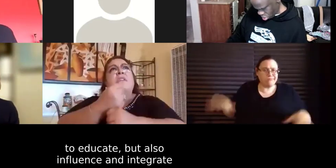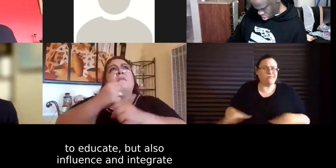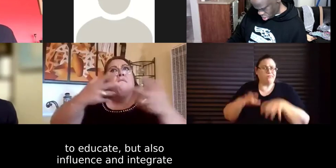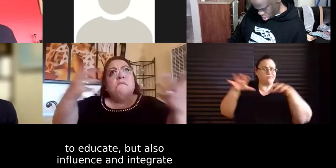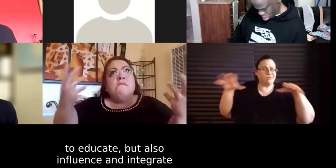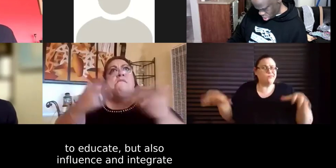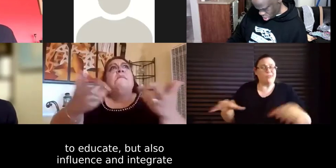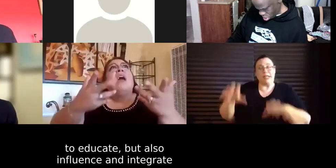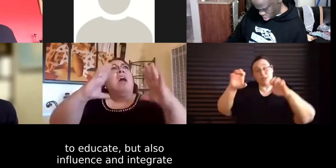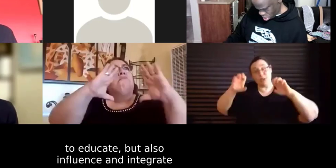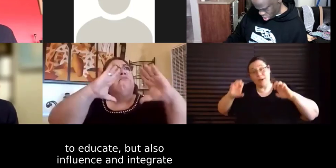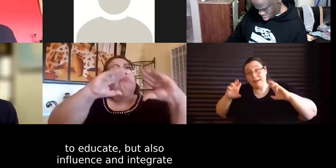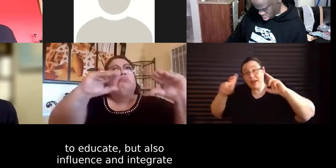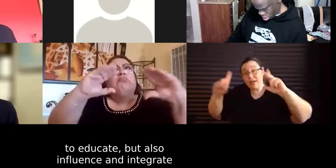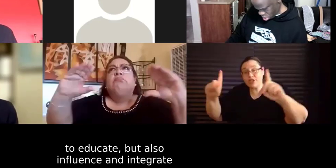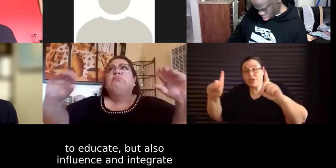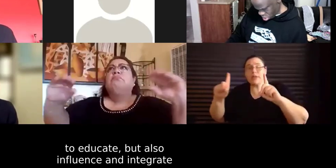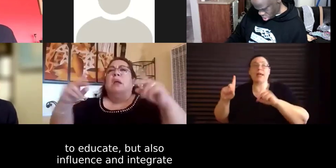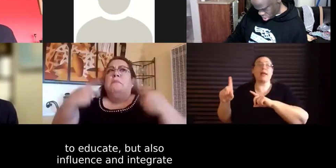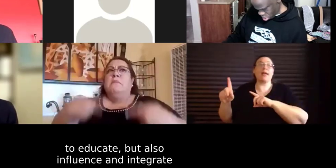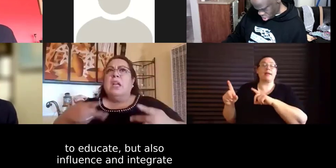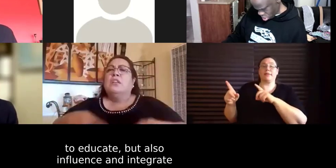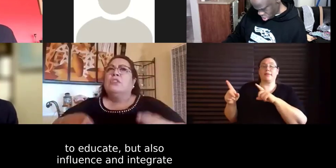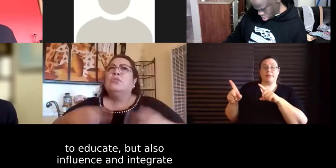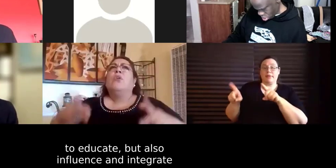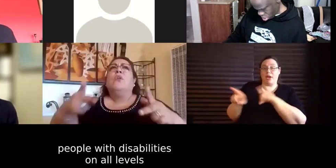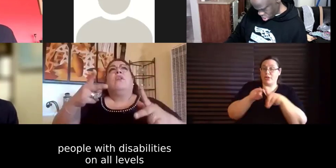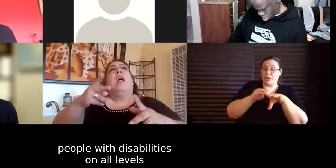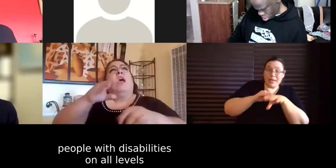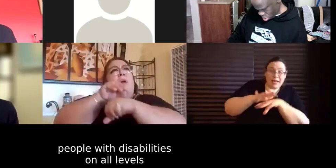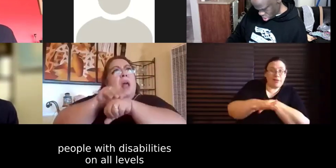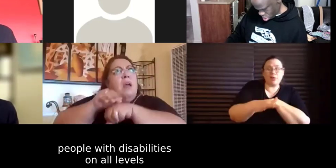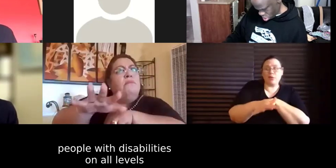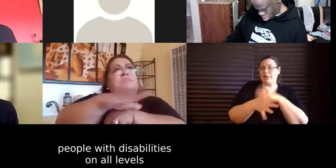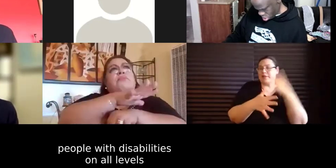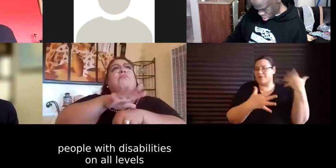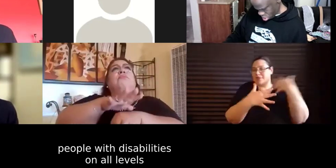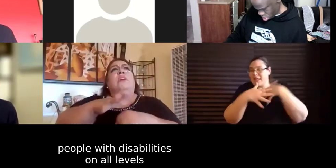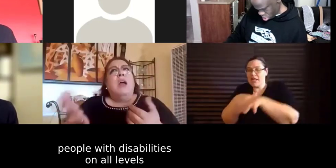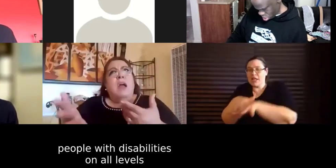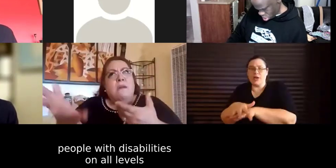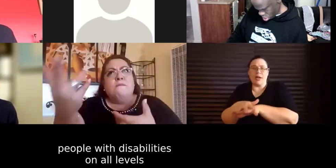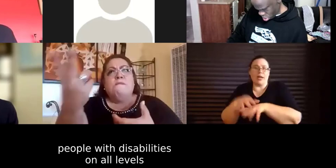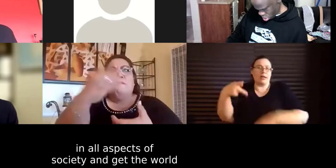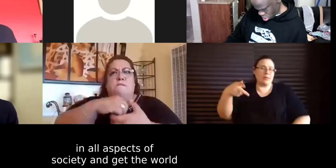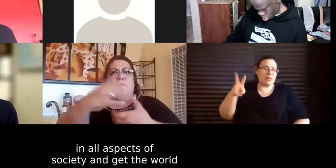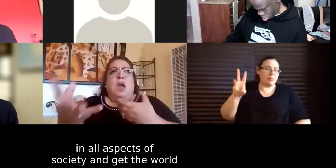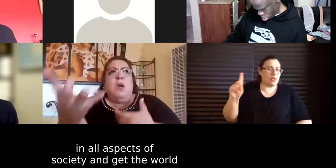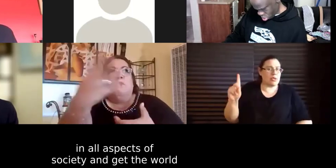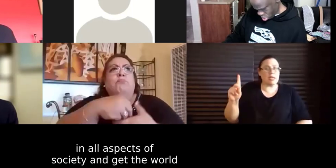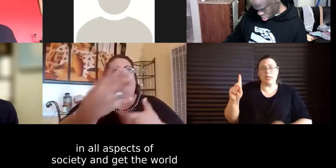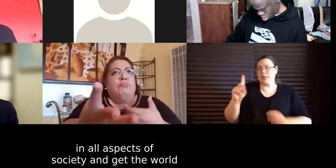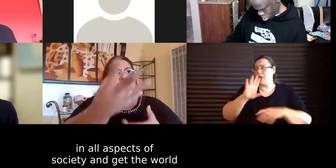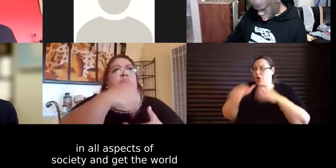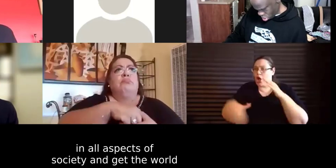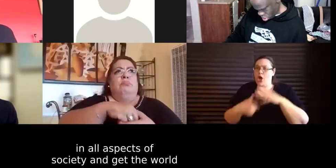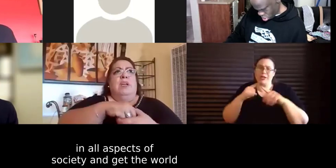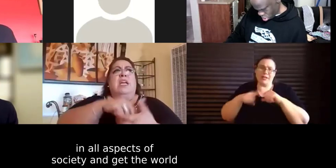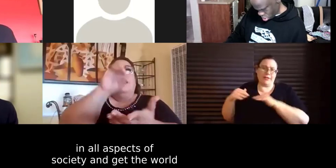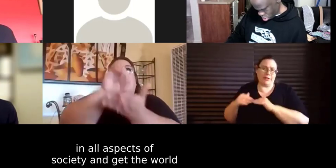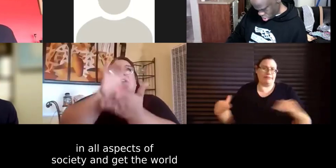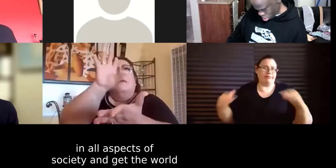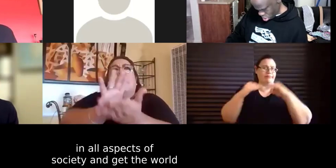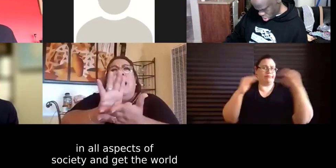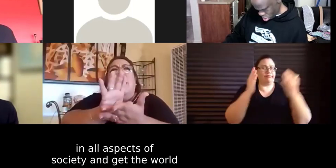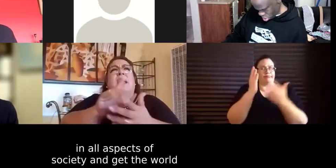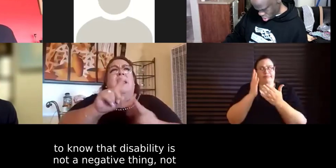educate but also you know influence and integrate people with disabilities on all levels in all aspects of society